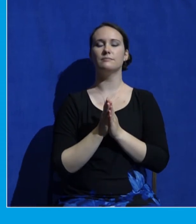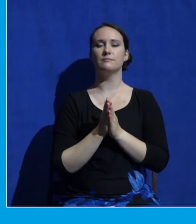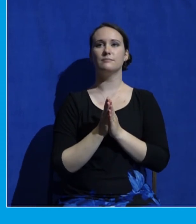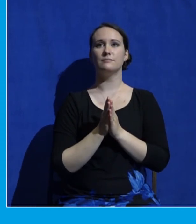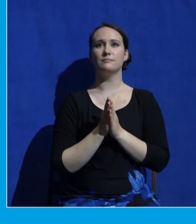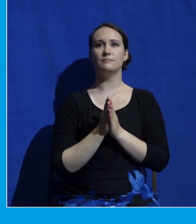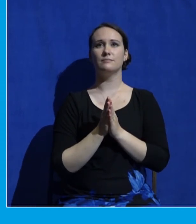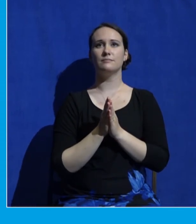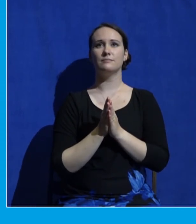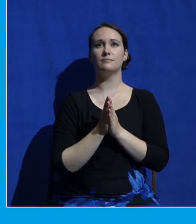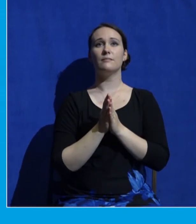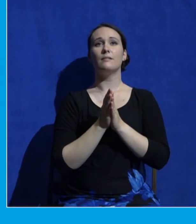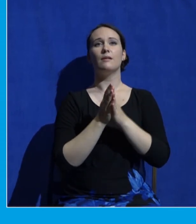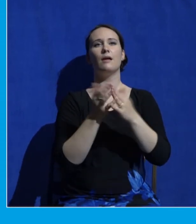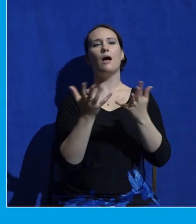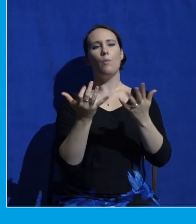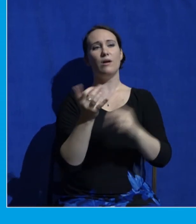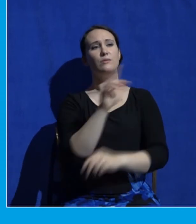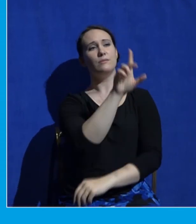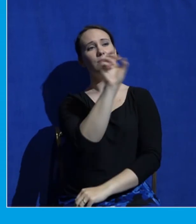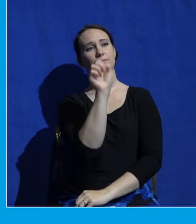where you are sitting right now before God